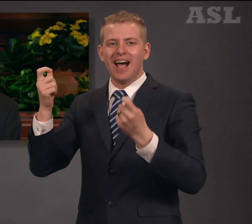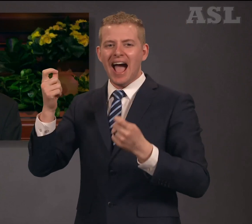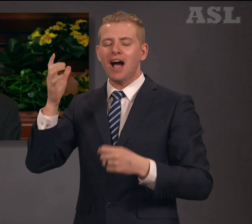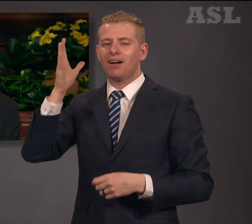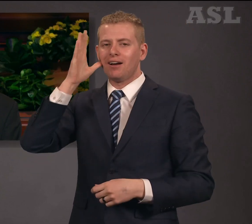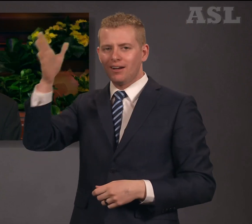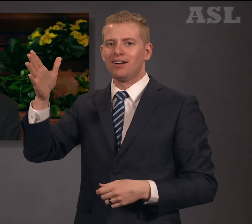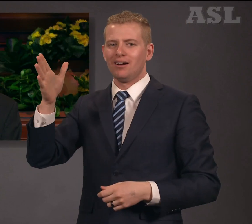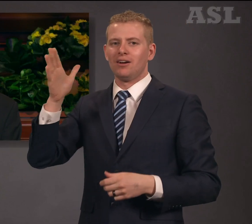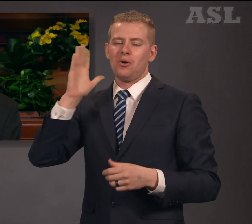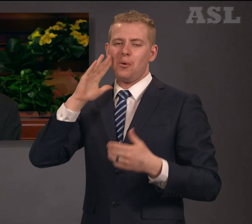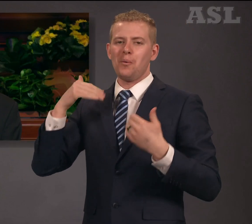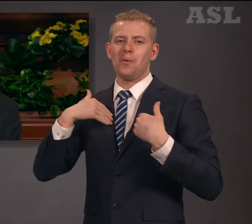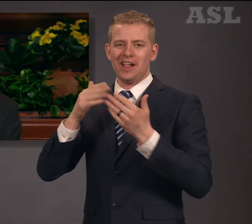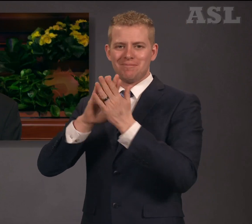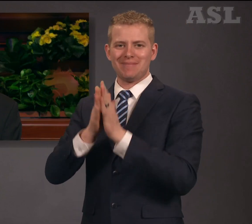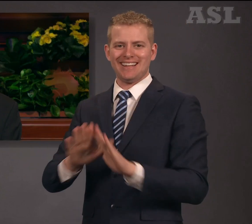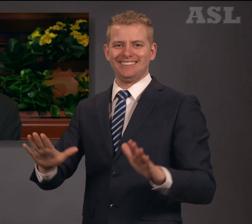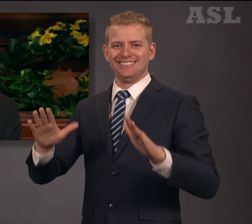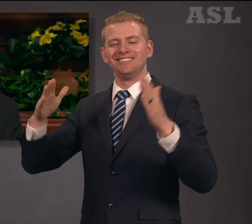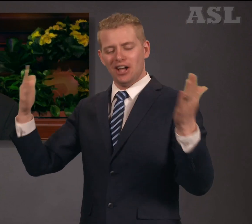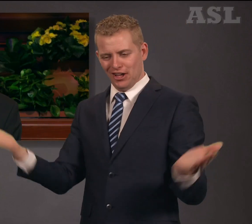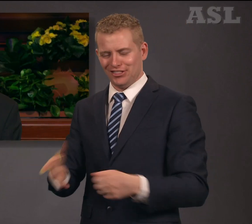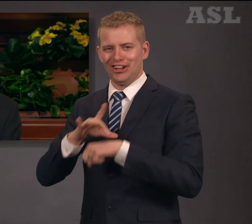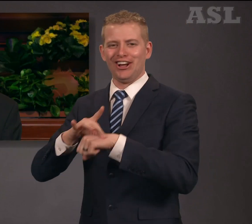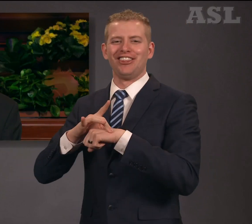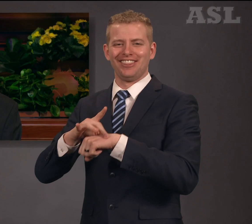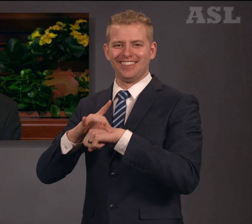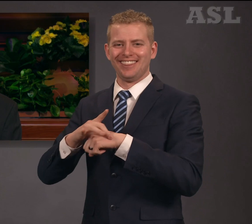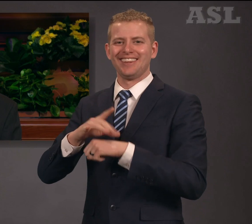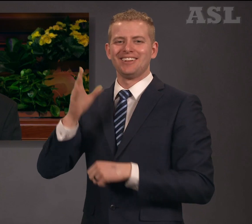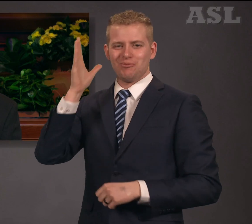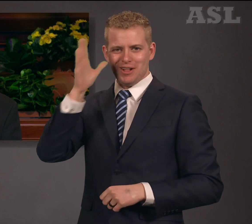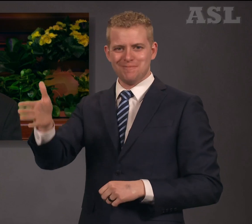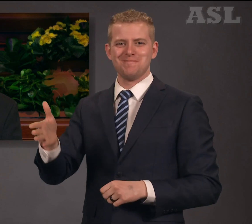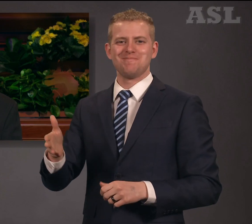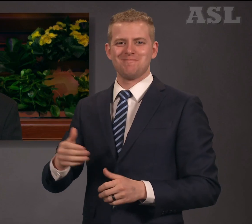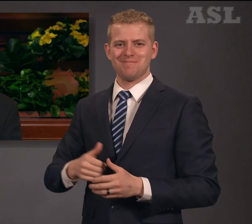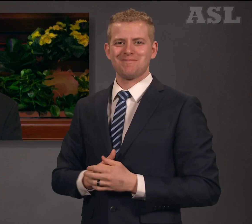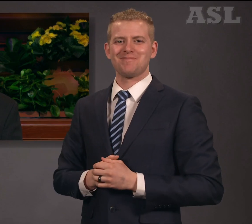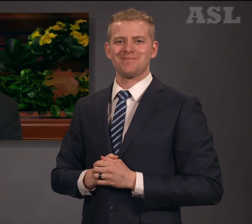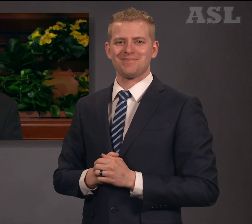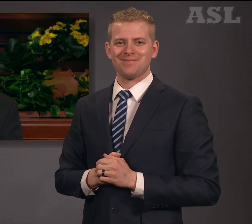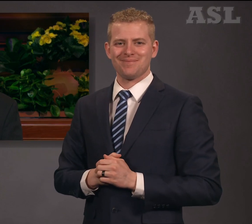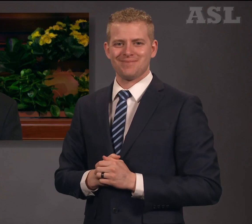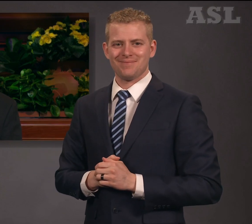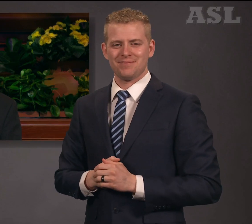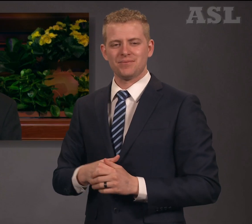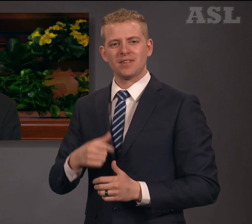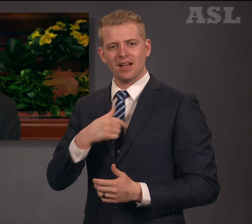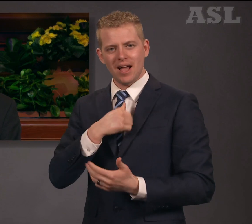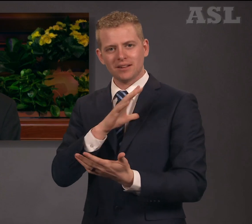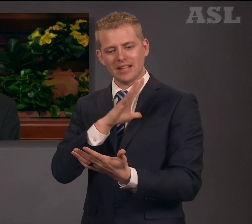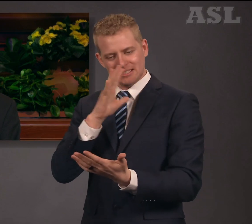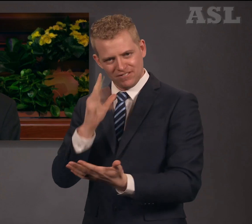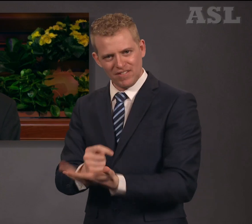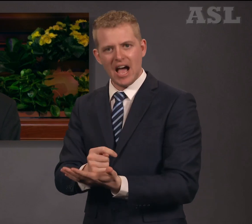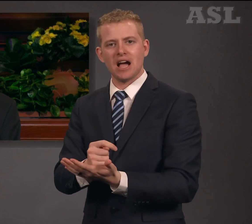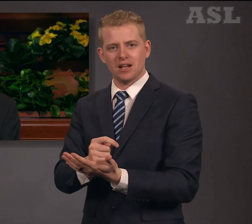There will be peace on earth. I bear my sure witness.